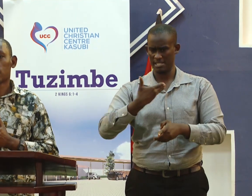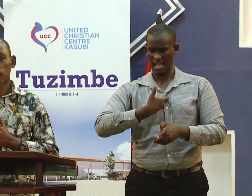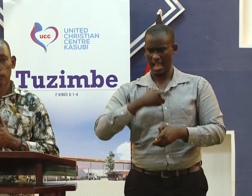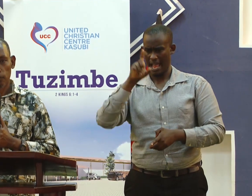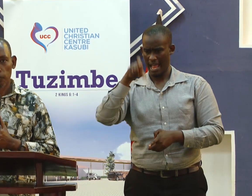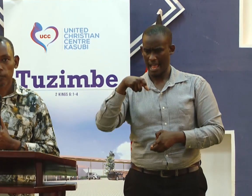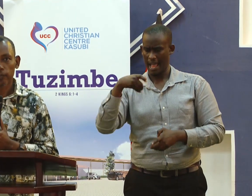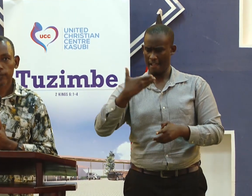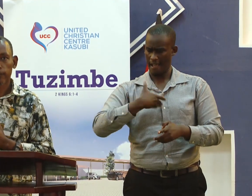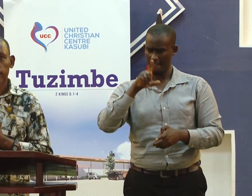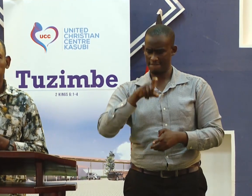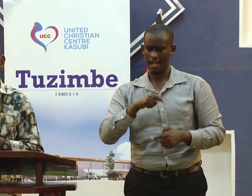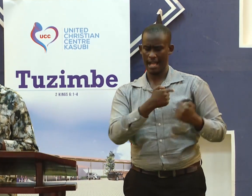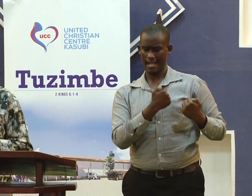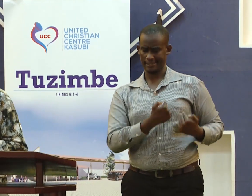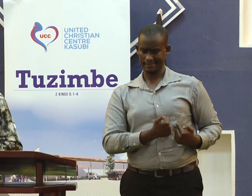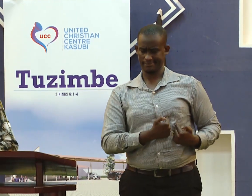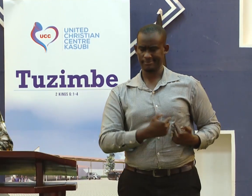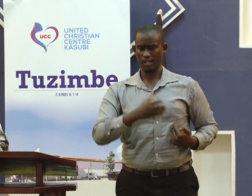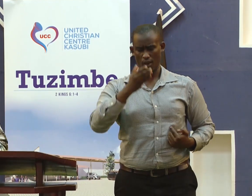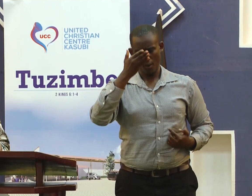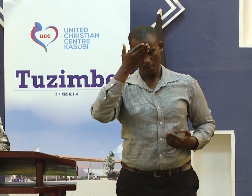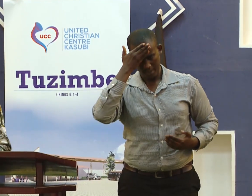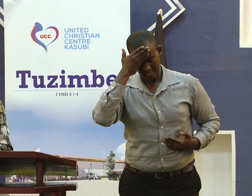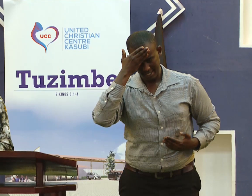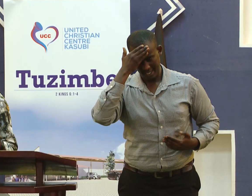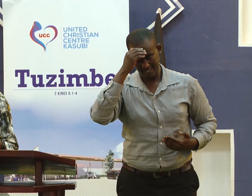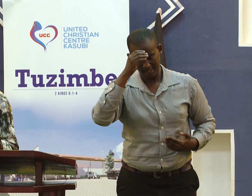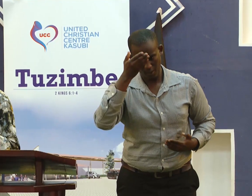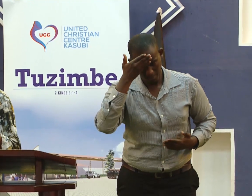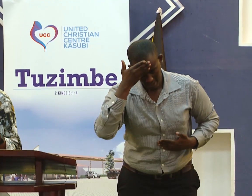That person should have an obedient and listening heart.